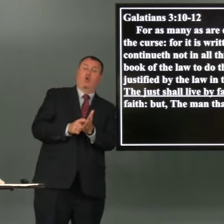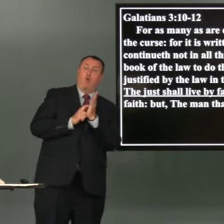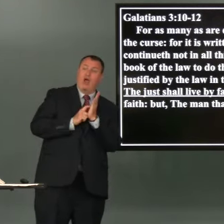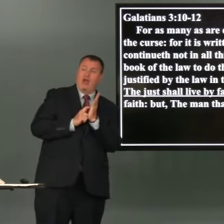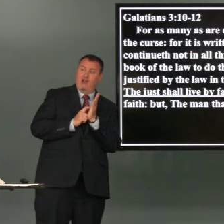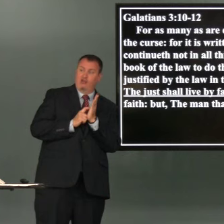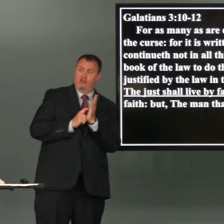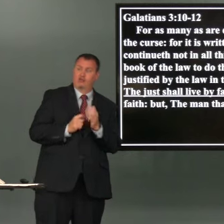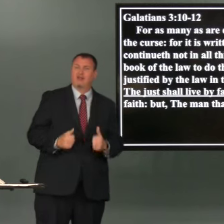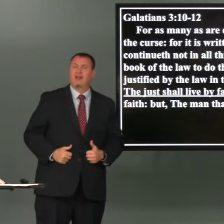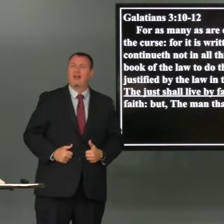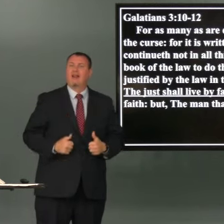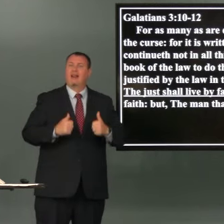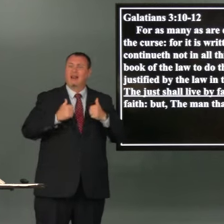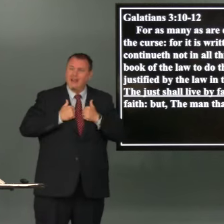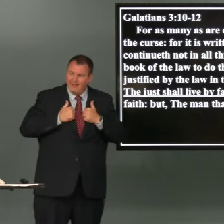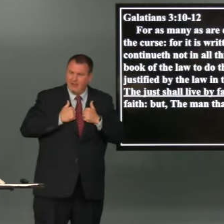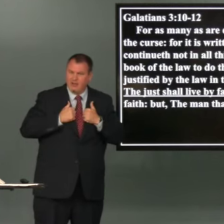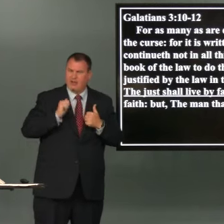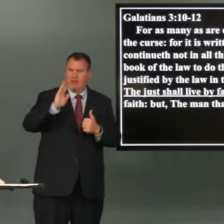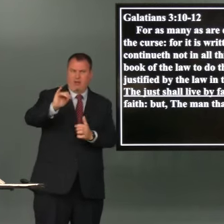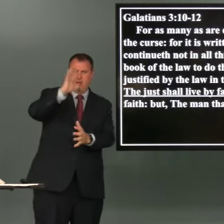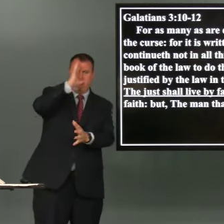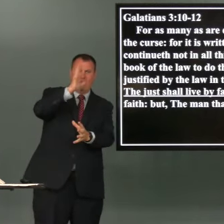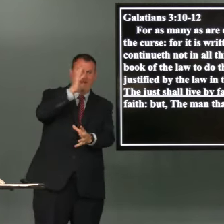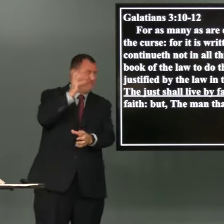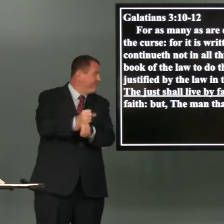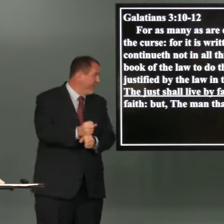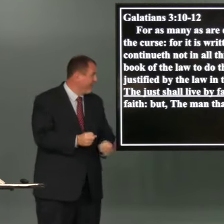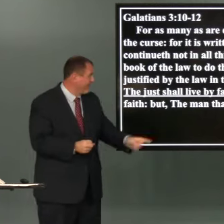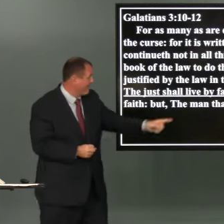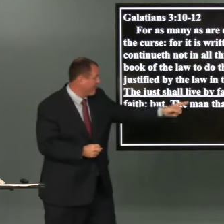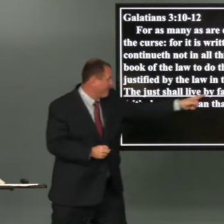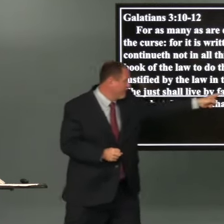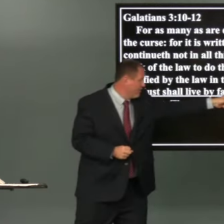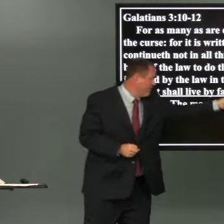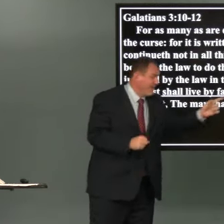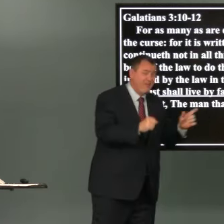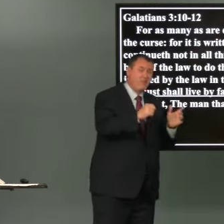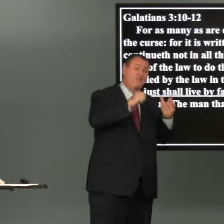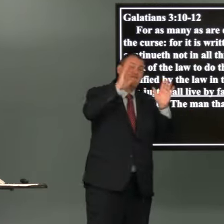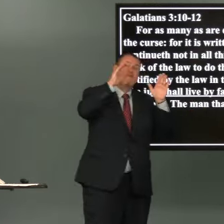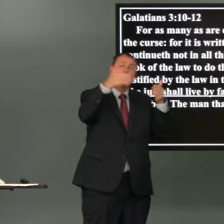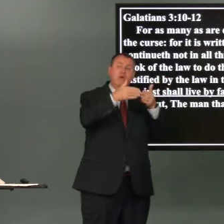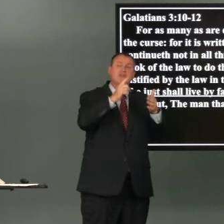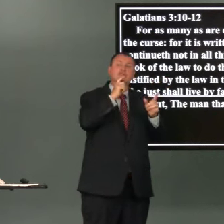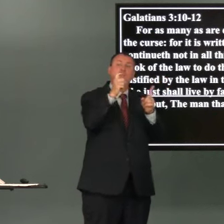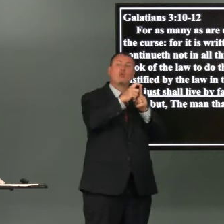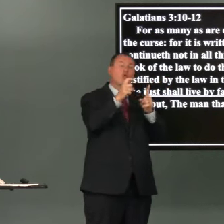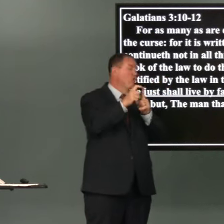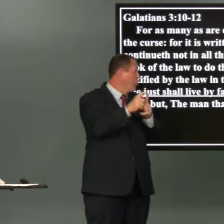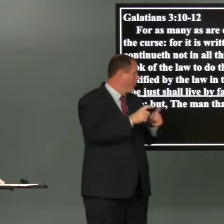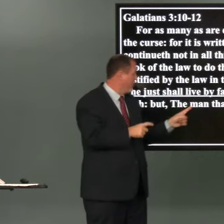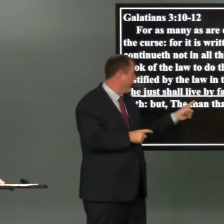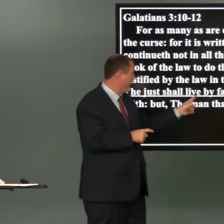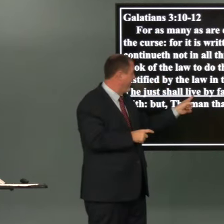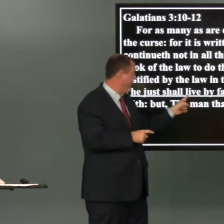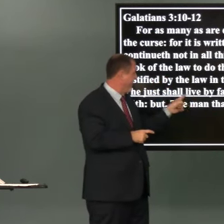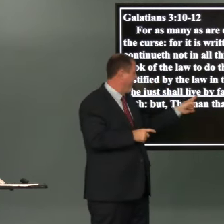it requires living by faith and the law is not notice this